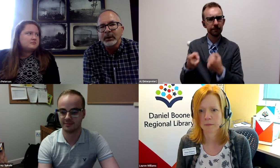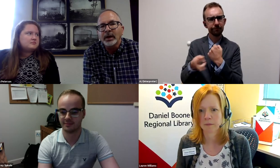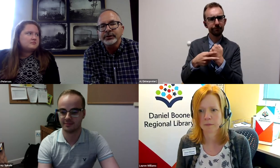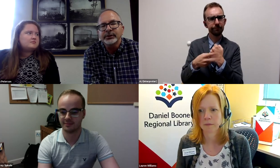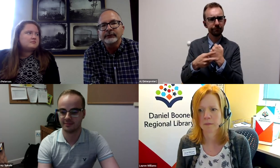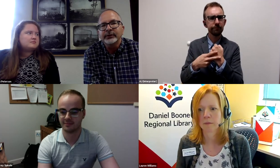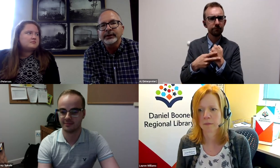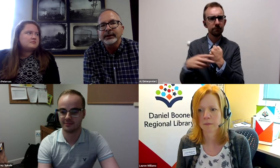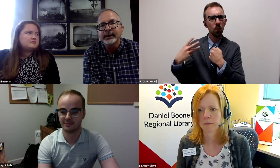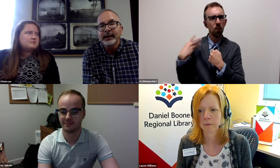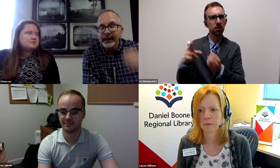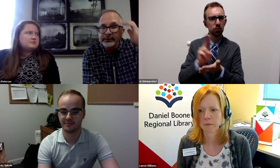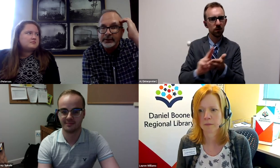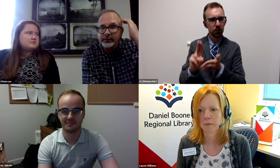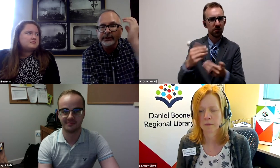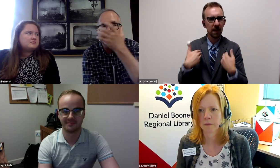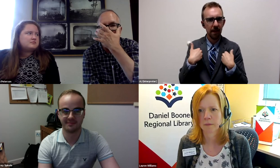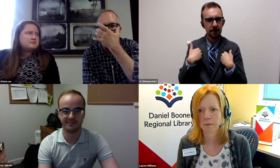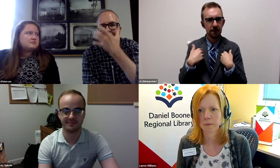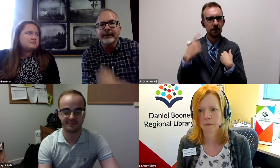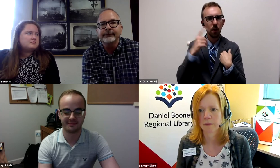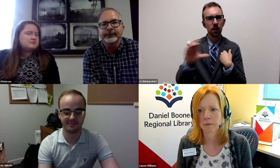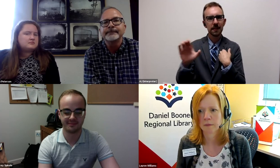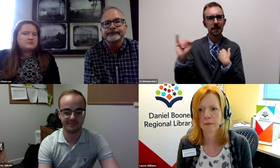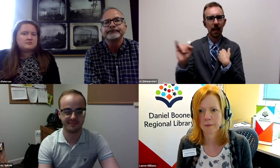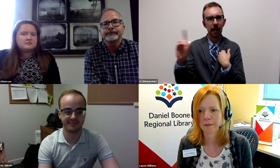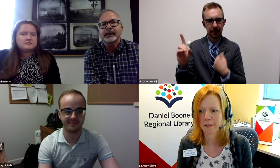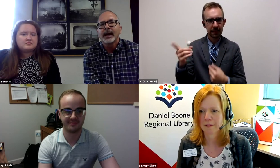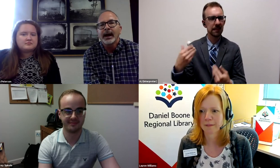Washington University and the Central Institute for the Deaf.